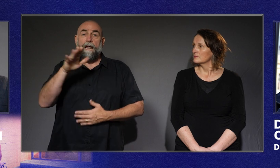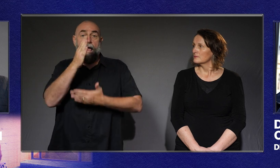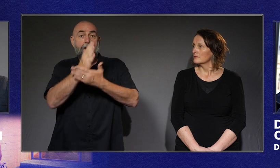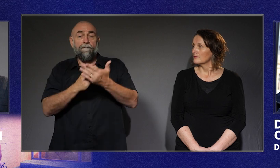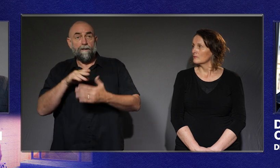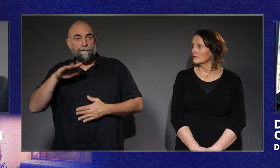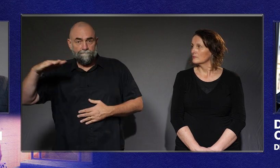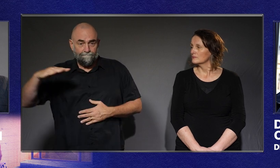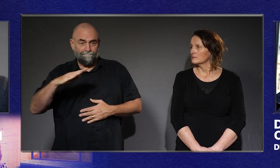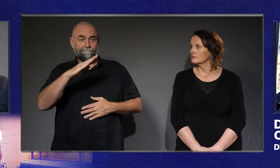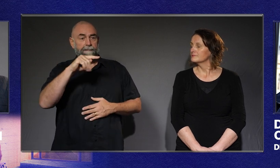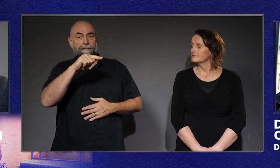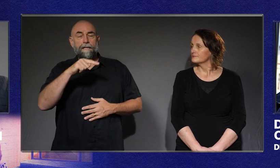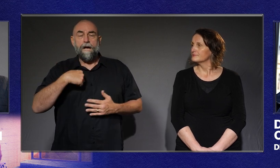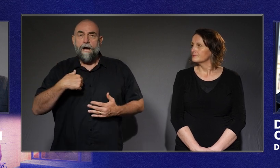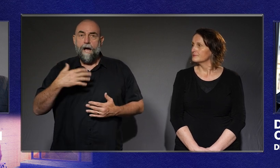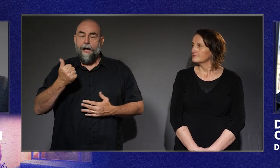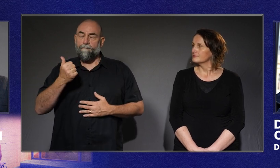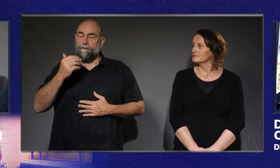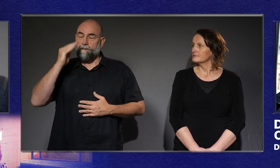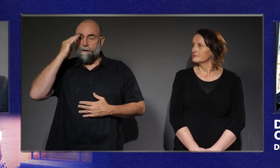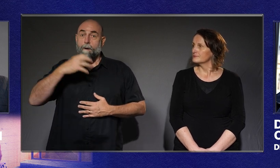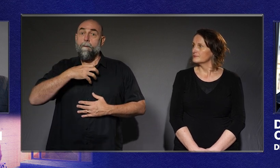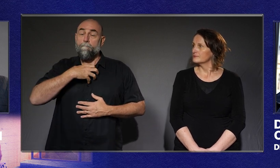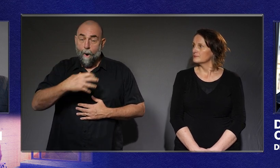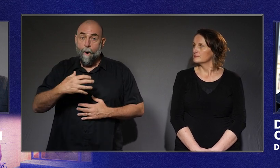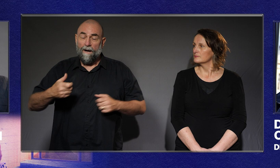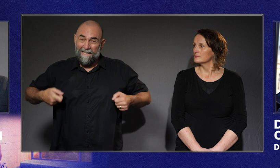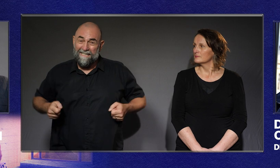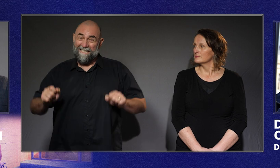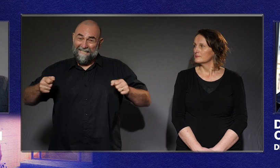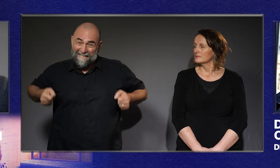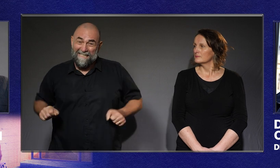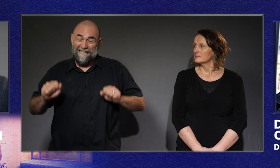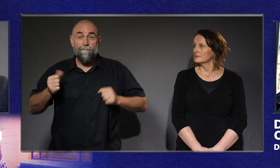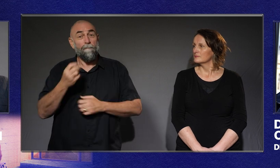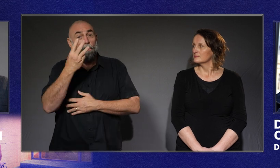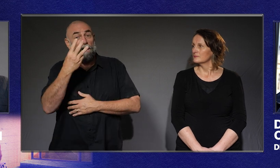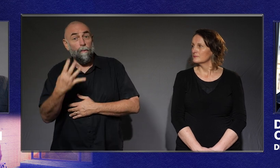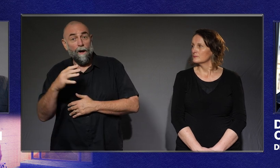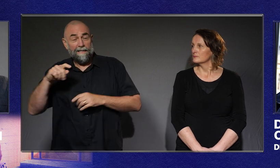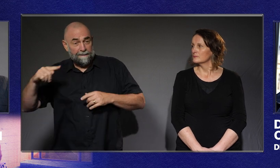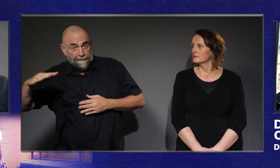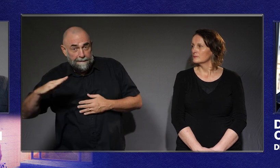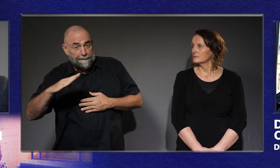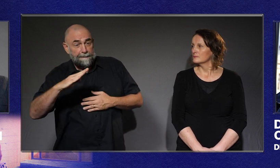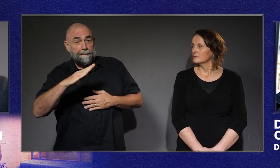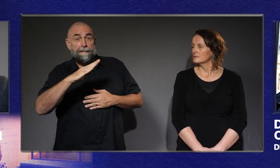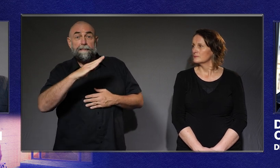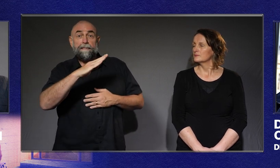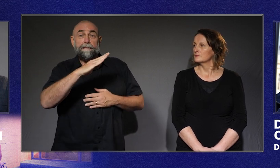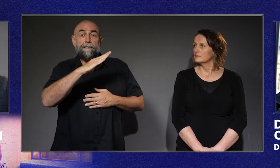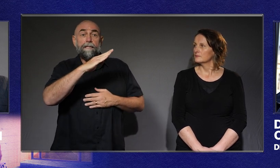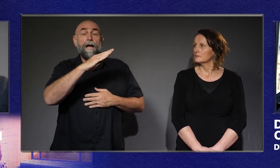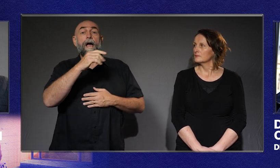the hill. For me, I'll have to keep going further up the hill, probably about three quarters of the way up the hill. If not a little bit more, that